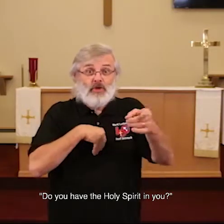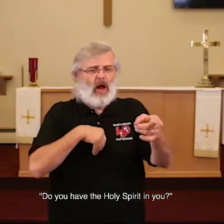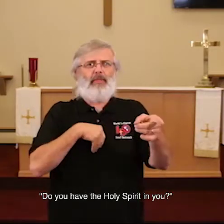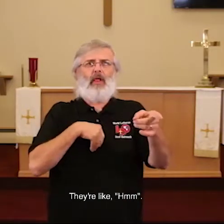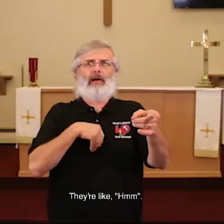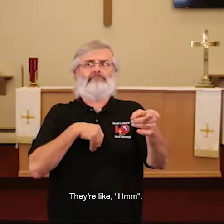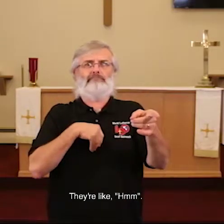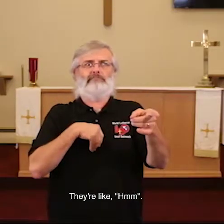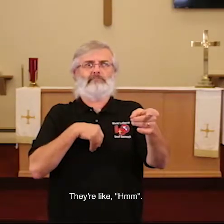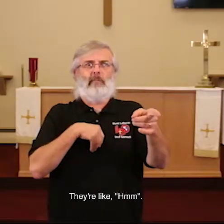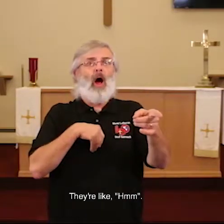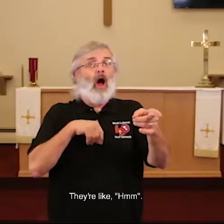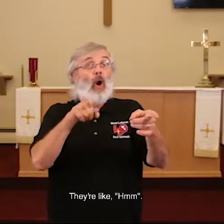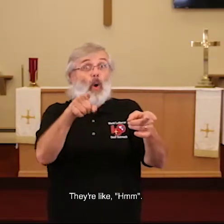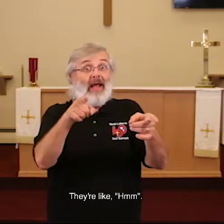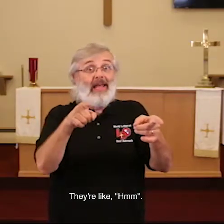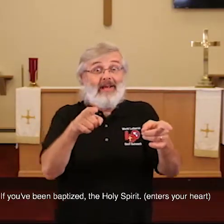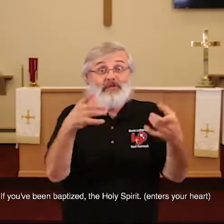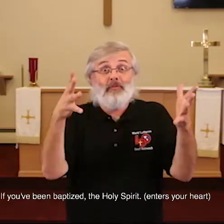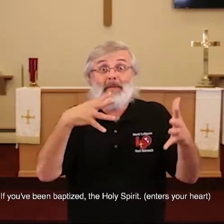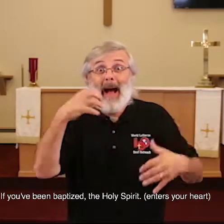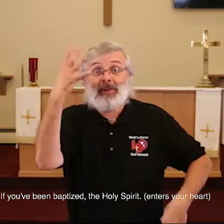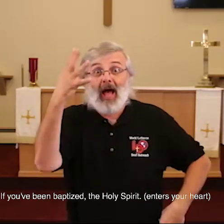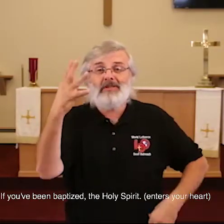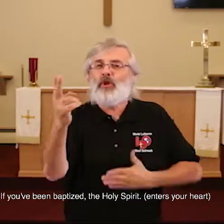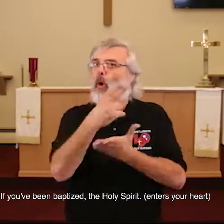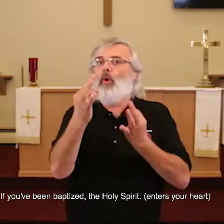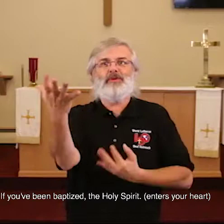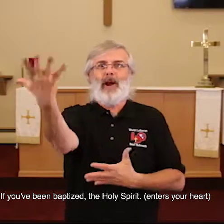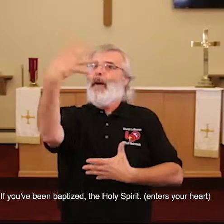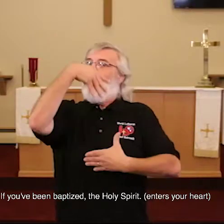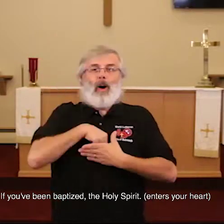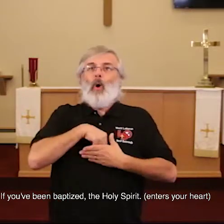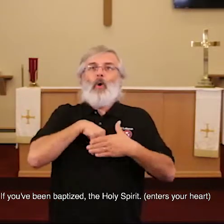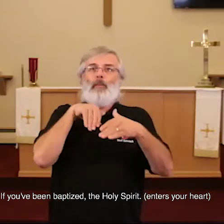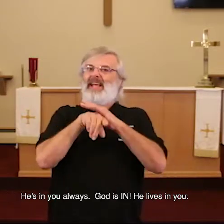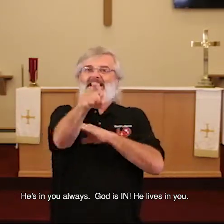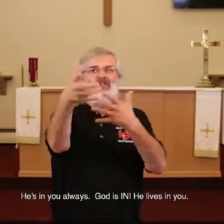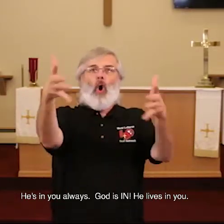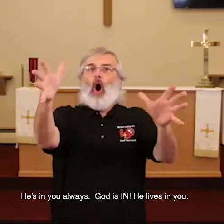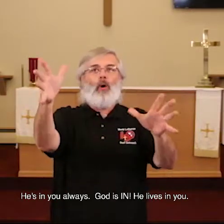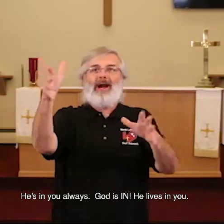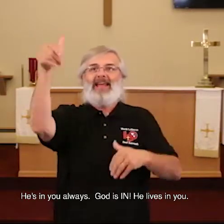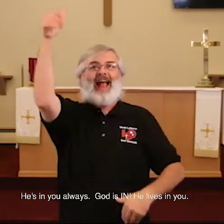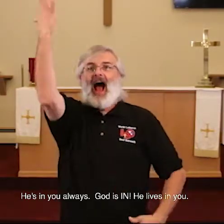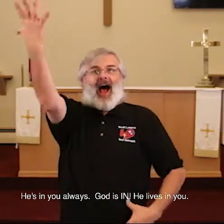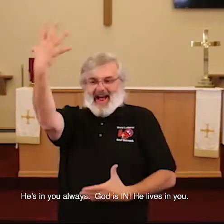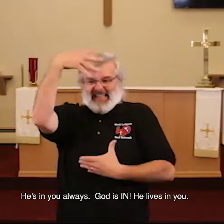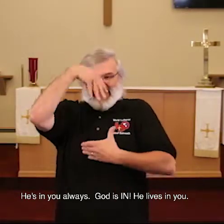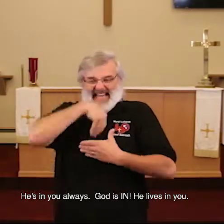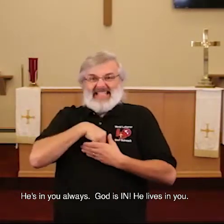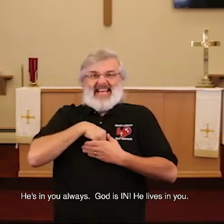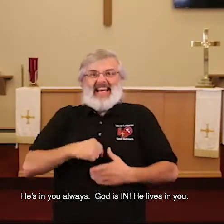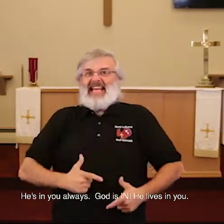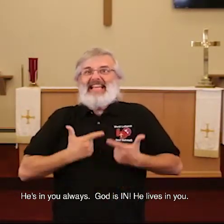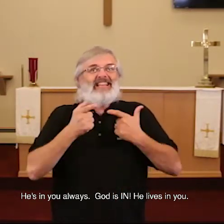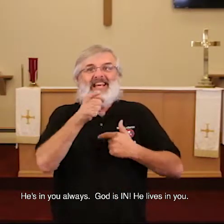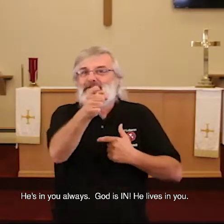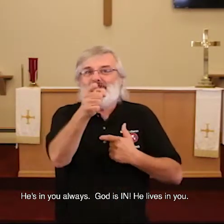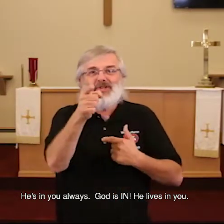you? And they're like, hmm. If you've been baptized, the Holy Spirit, oh, He's in you already. God is in you. He lives in